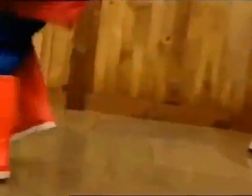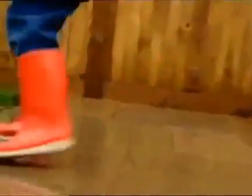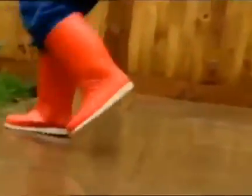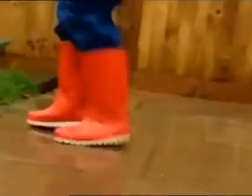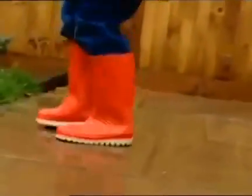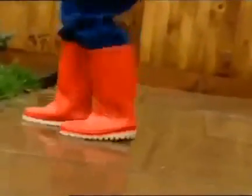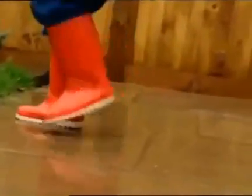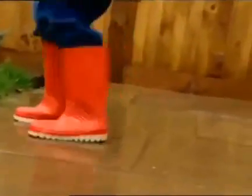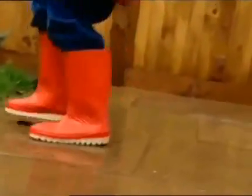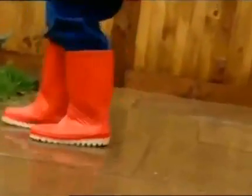Good boy.